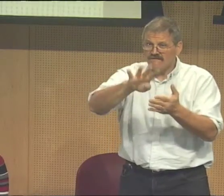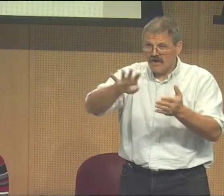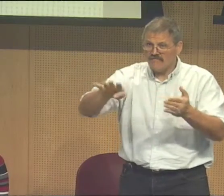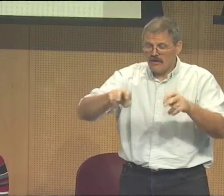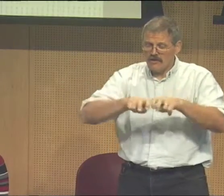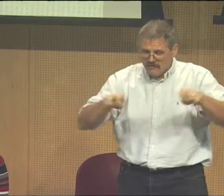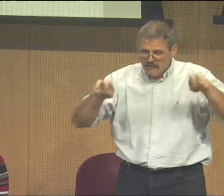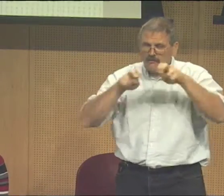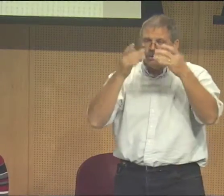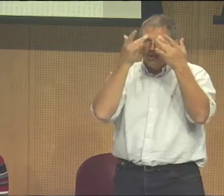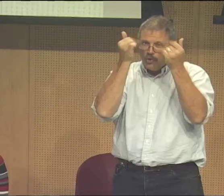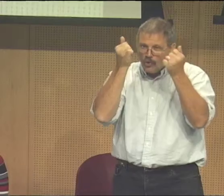called Bell School.